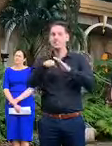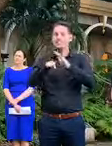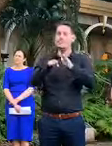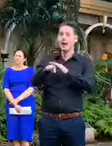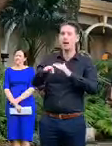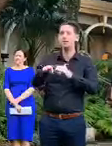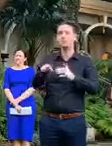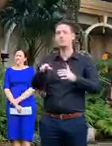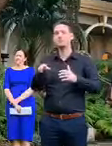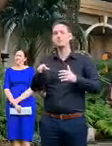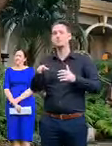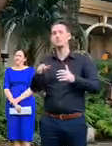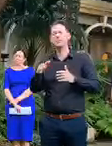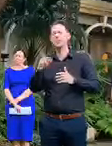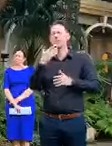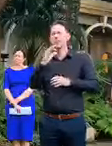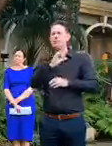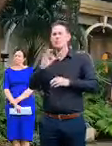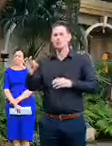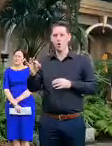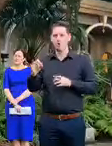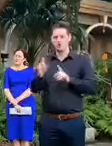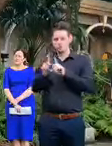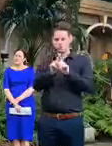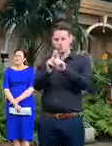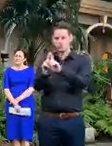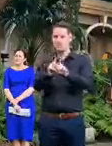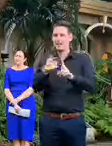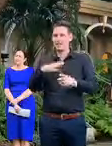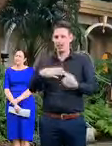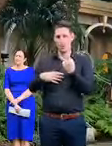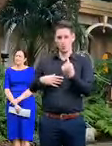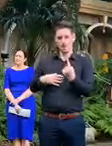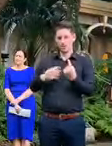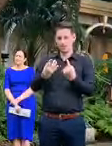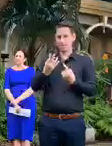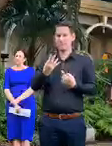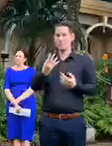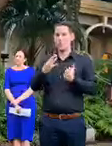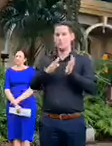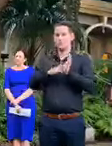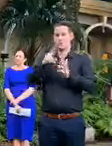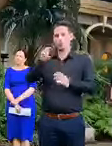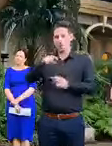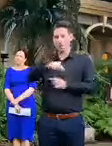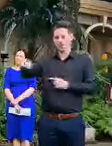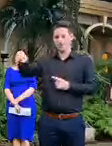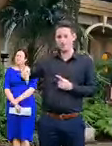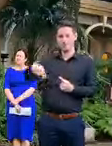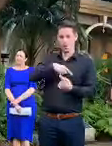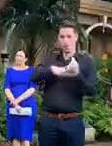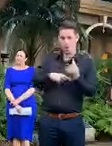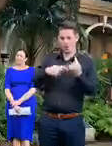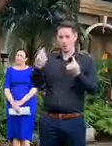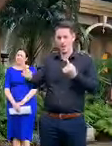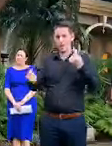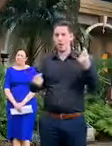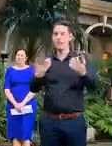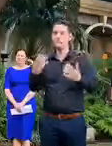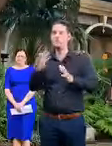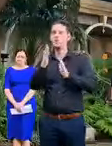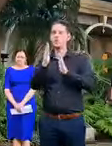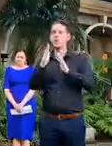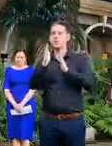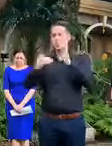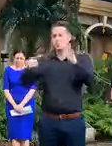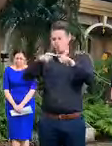you cannot have more than one person per four square meters four square meters is about the size of the tray of a ute